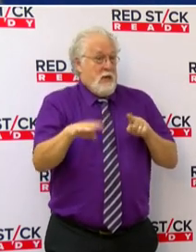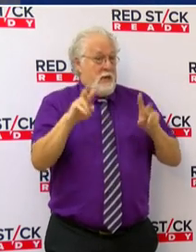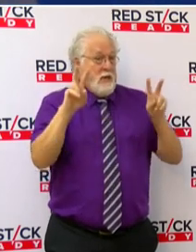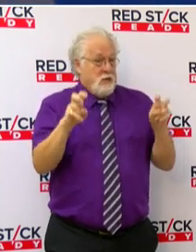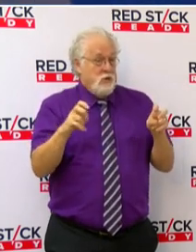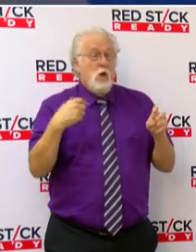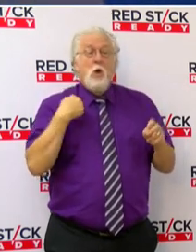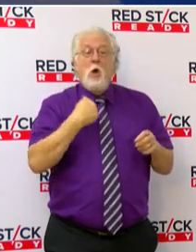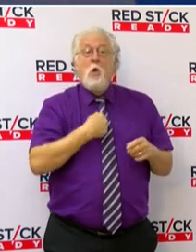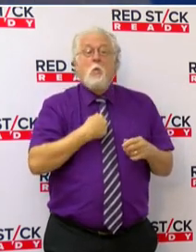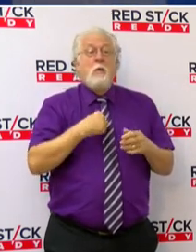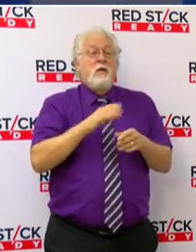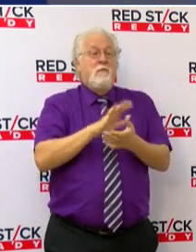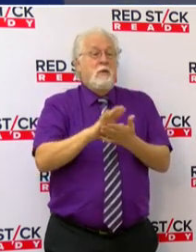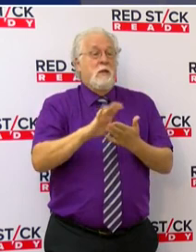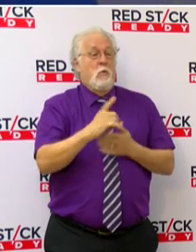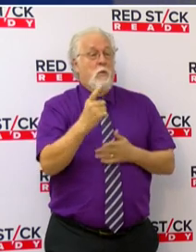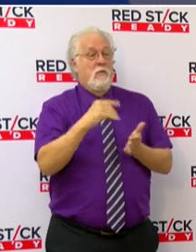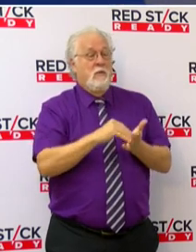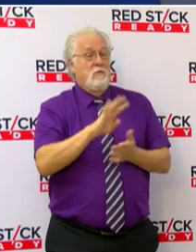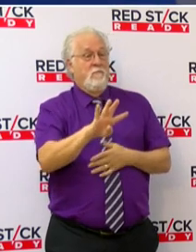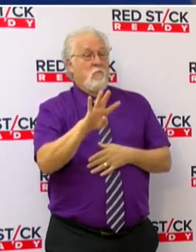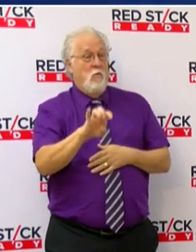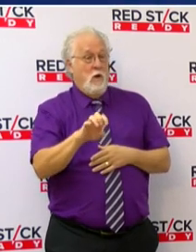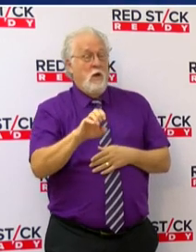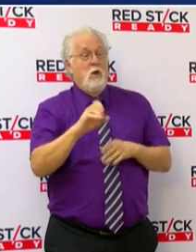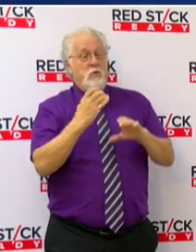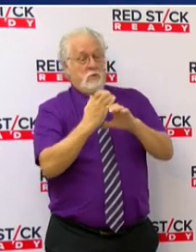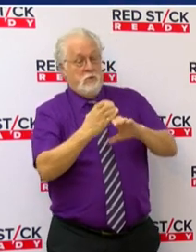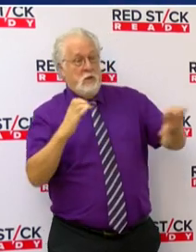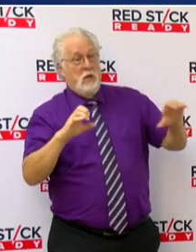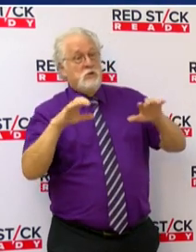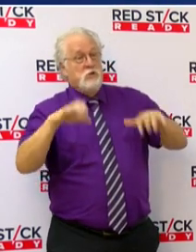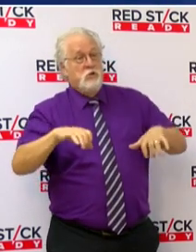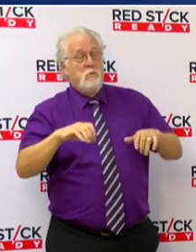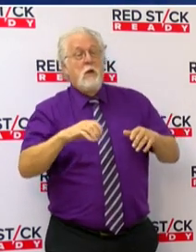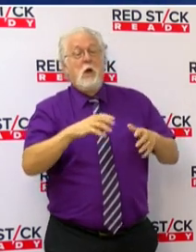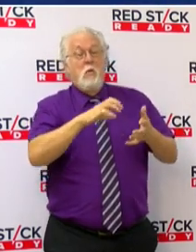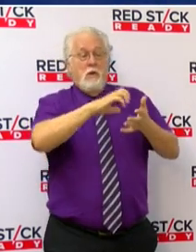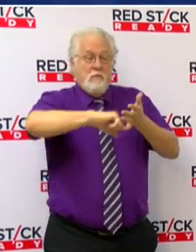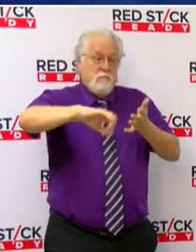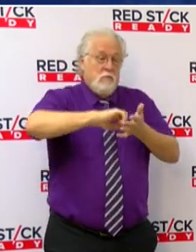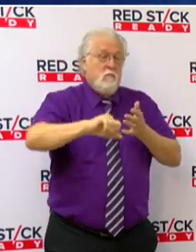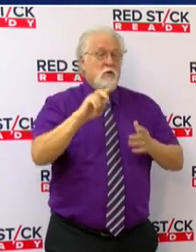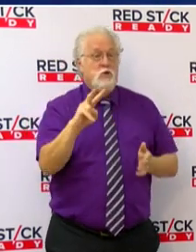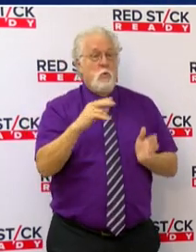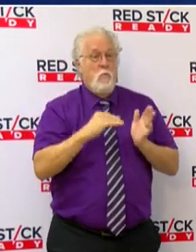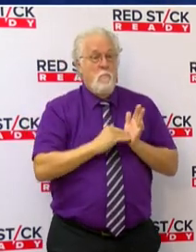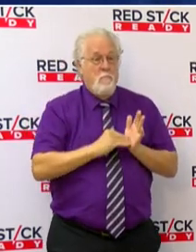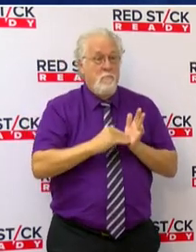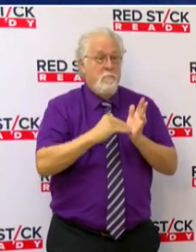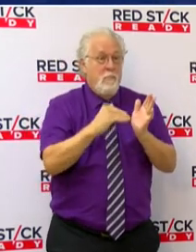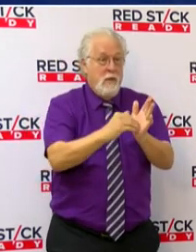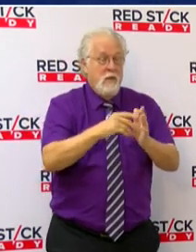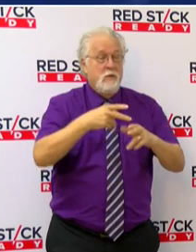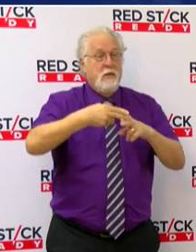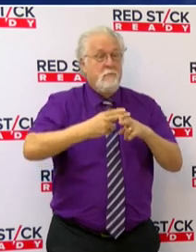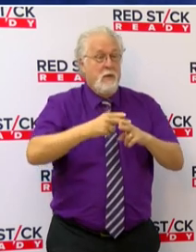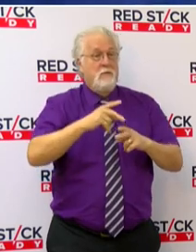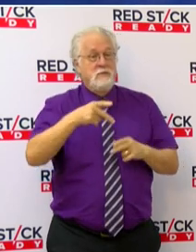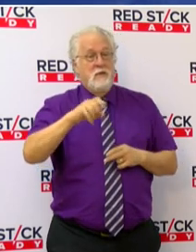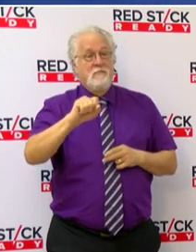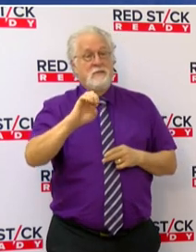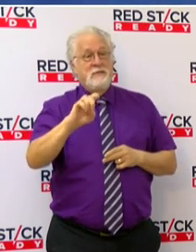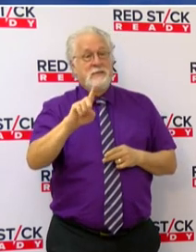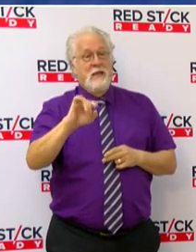we have cleaned 1,400 storm drains, removing over 2 million pounds of sediment. This work will help our drainage capacity.